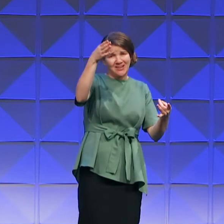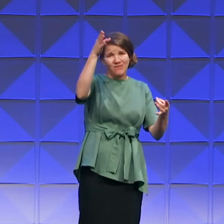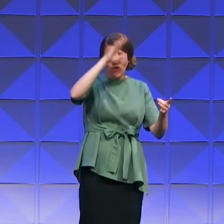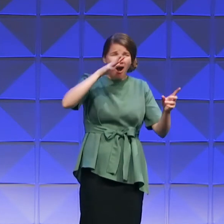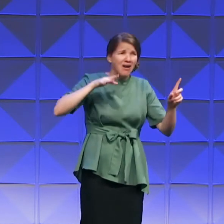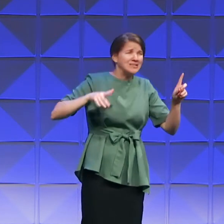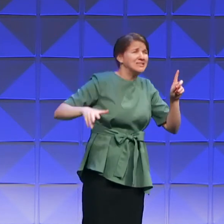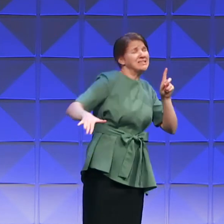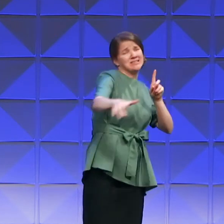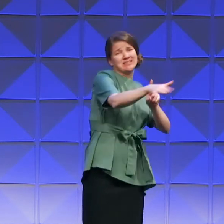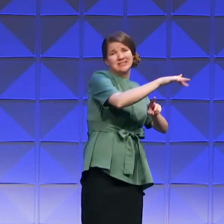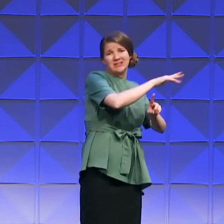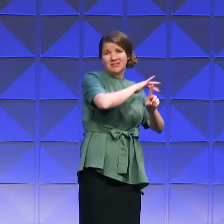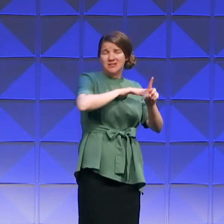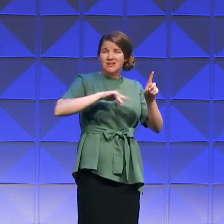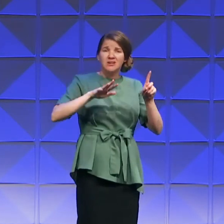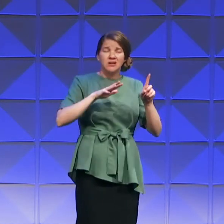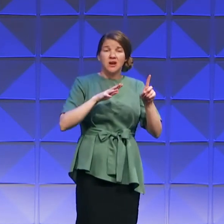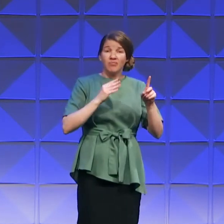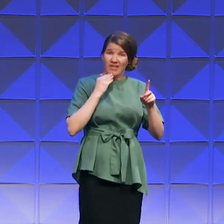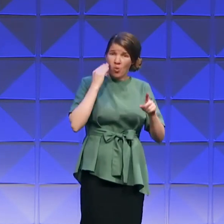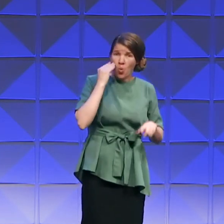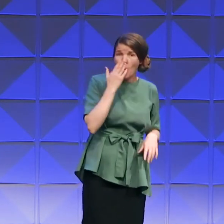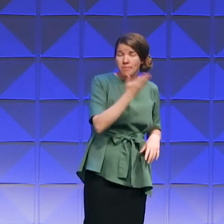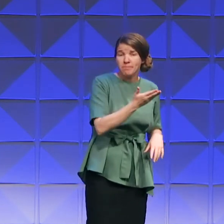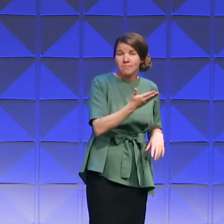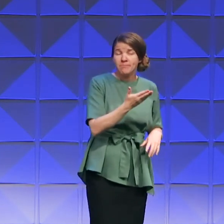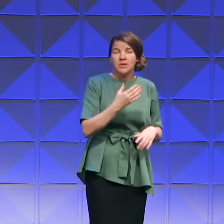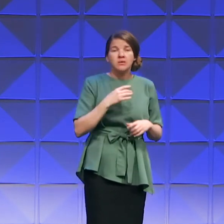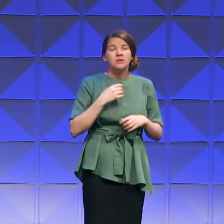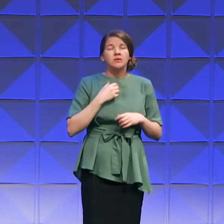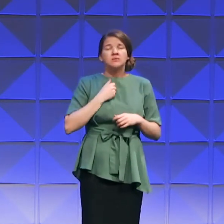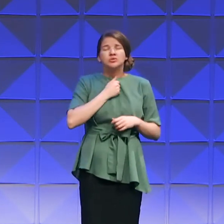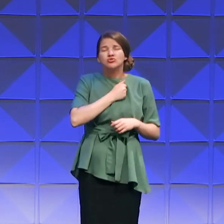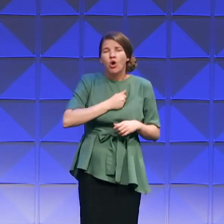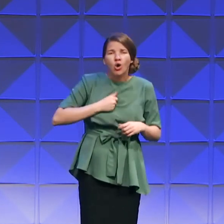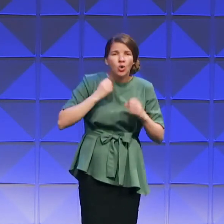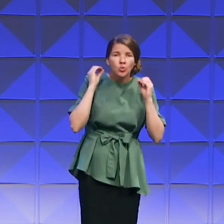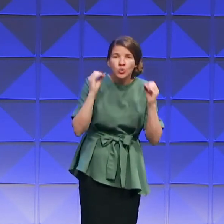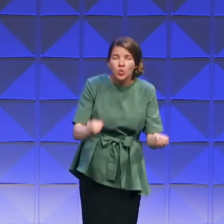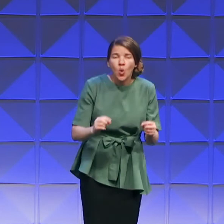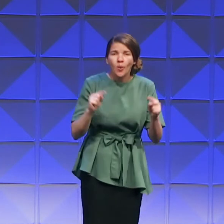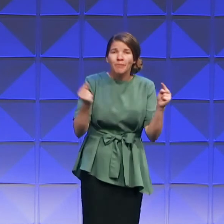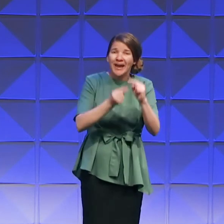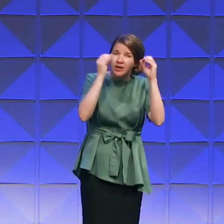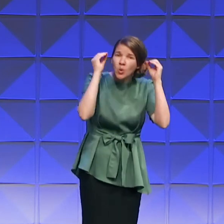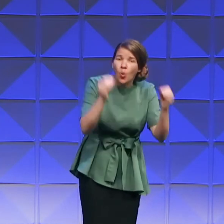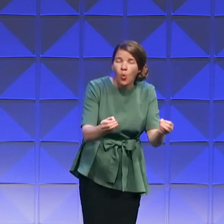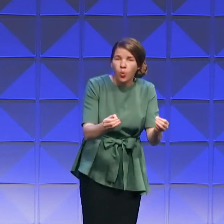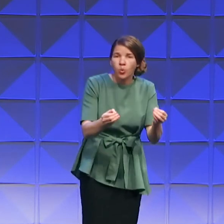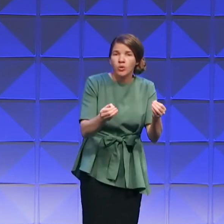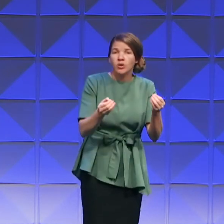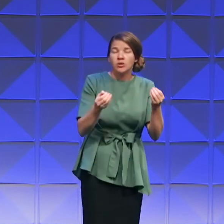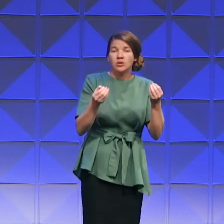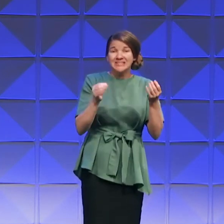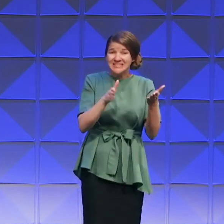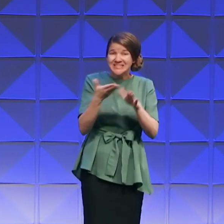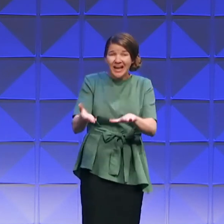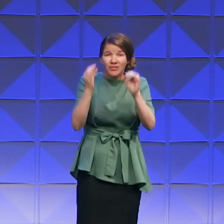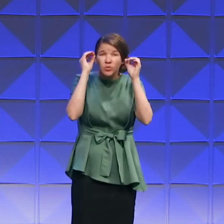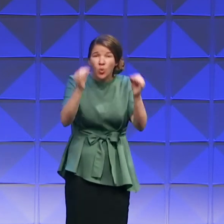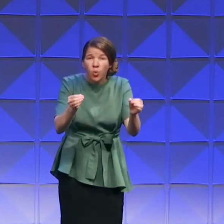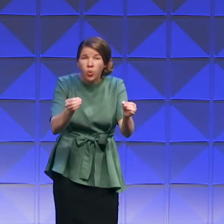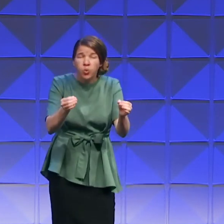everything. There is a home where there will be no more sorrow and no more pain. Neither will there be any more death.